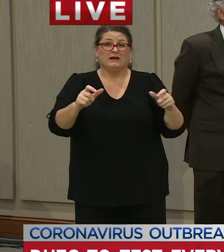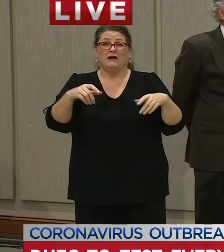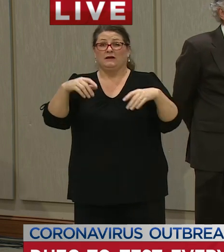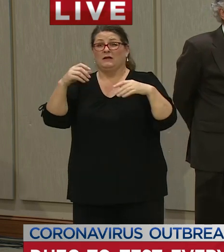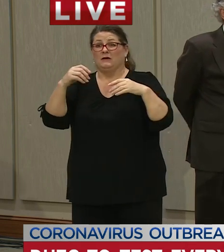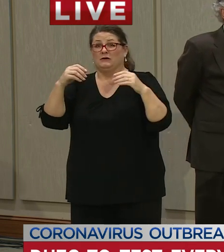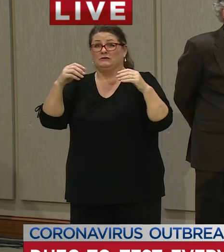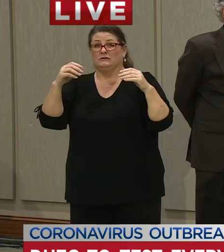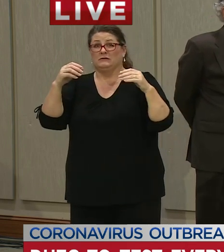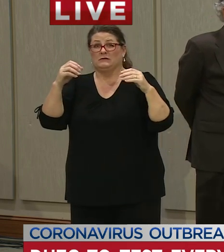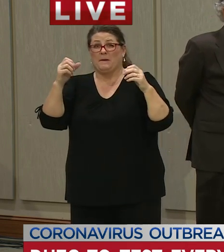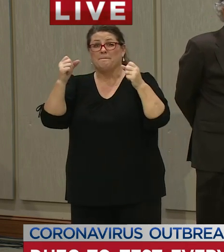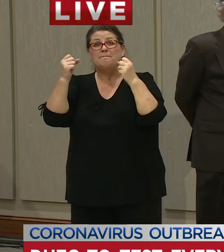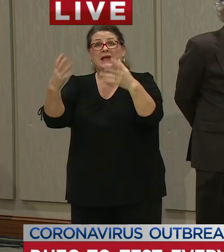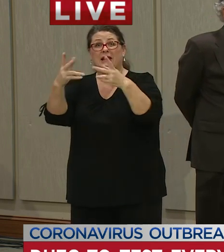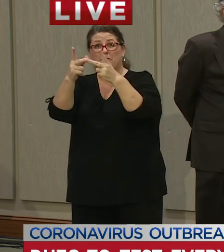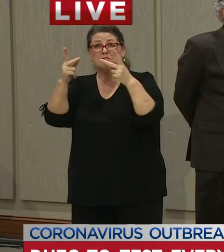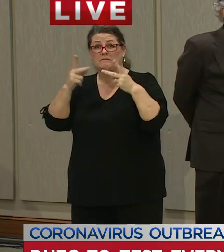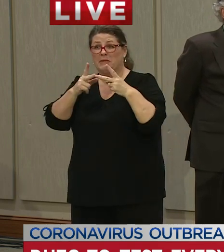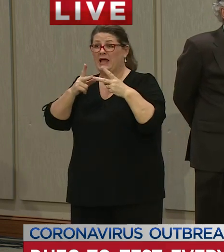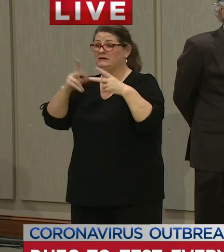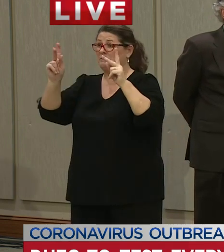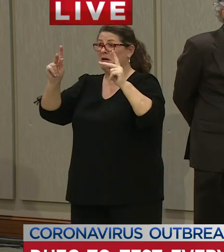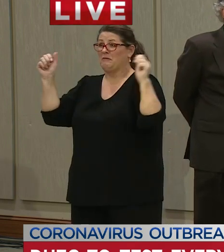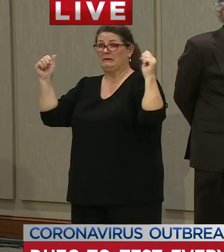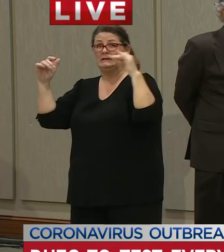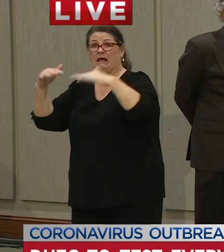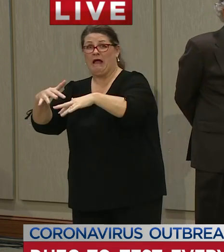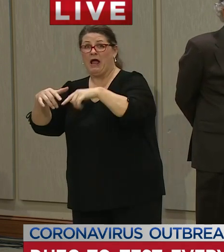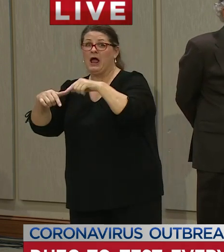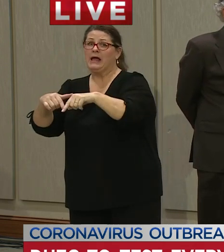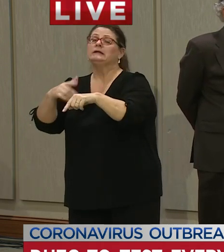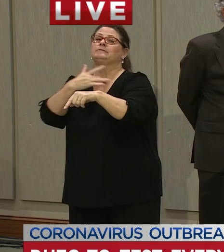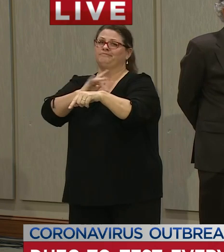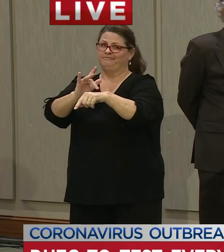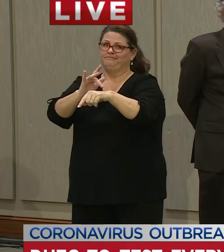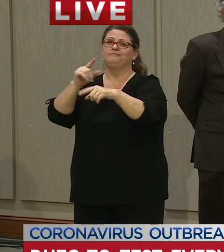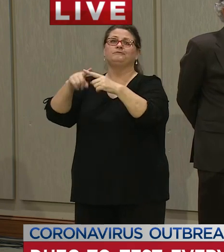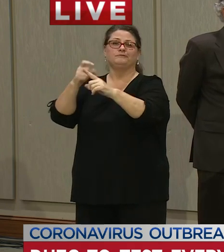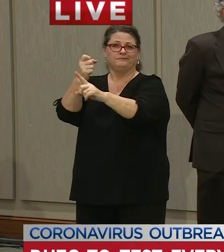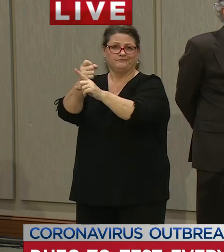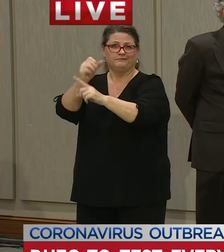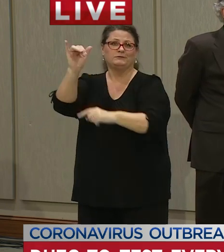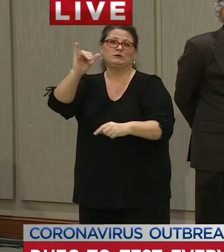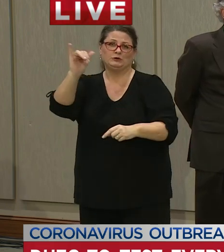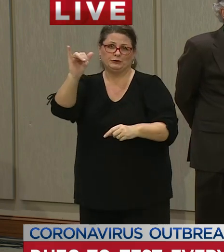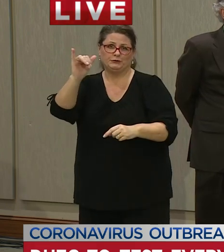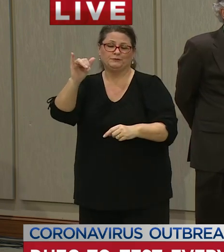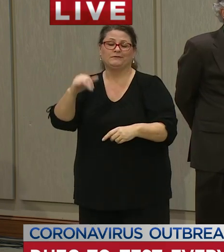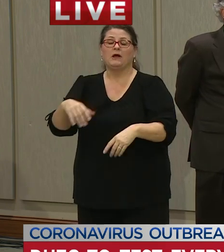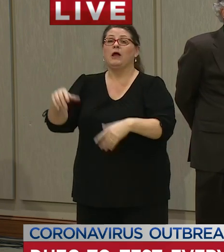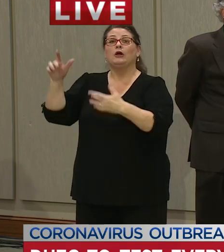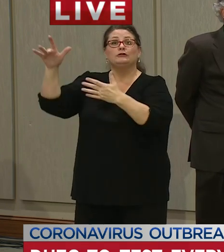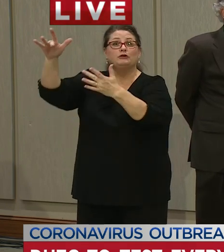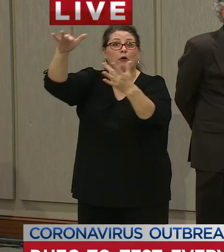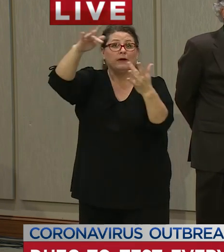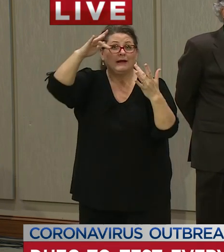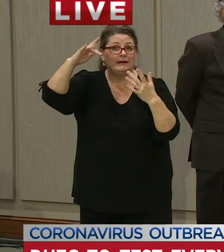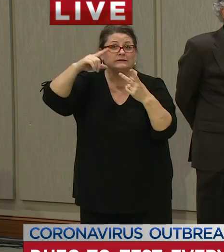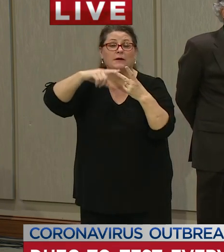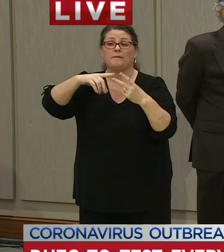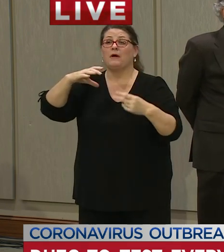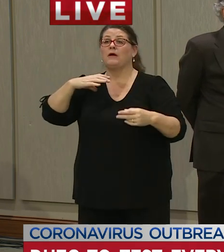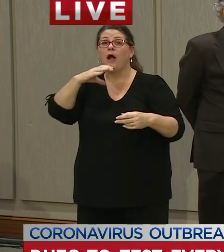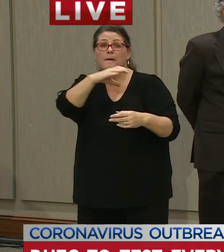where people congregate urban centers are also centers of tourism and commerce welcoming domestic and